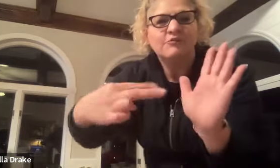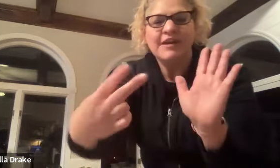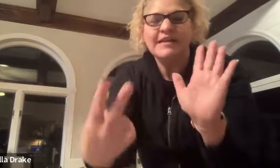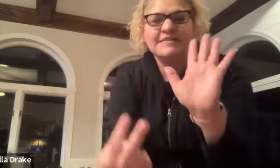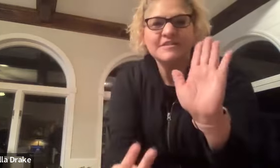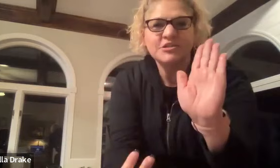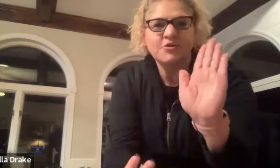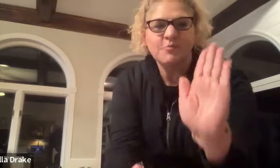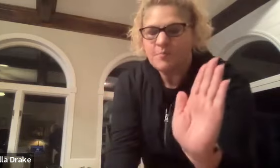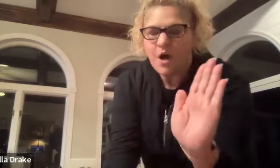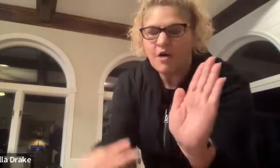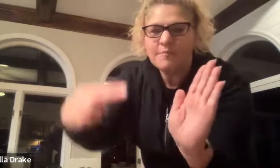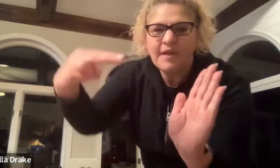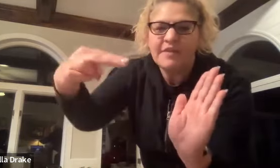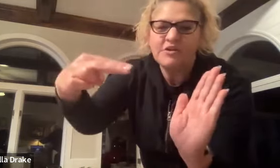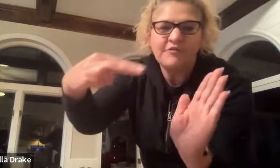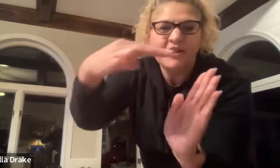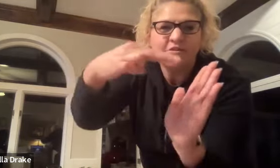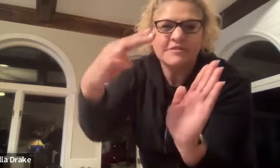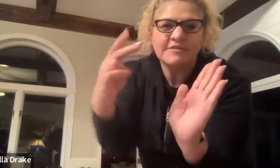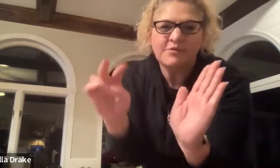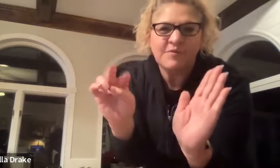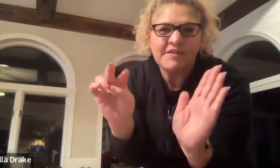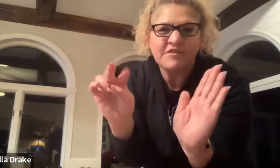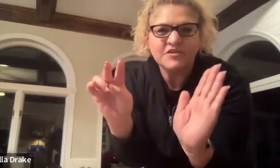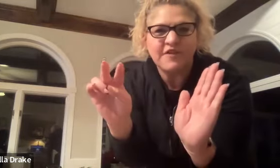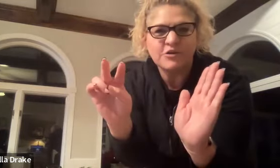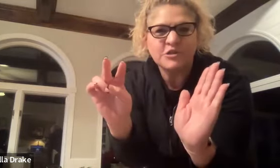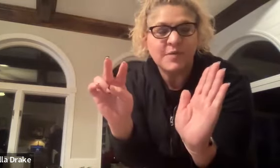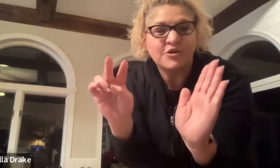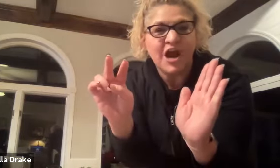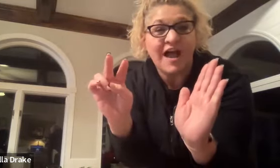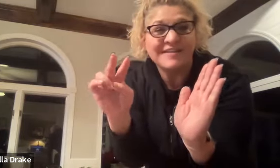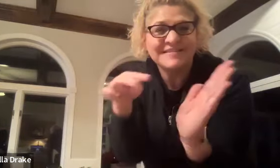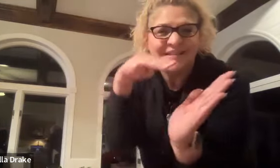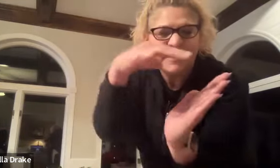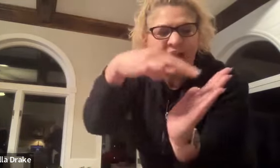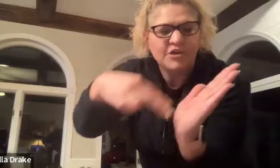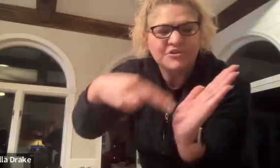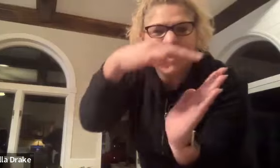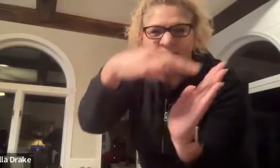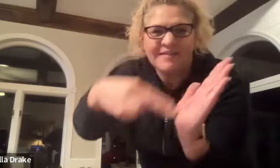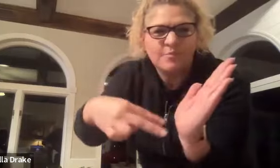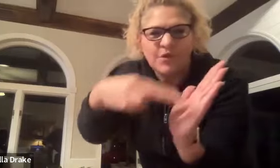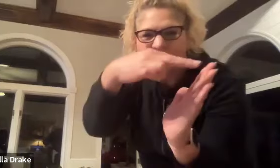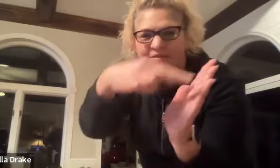read this is your palm and then your fingers think this fingers as being your eyes and you're scanning the book